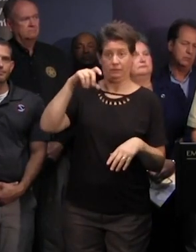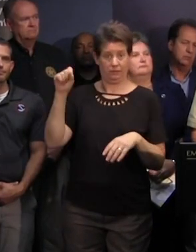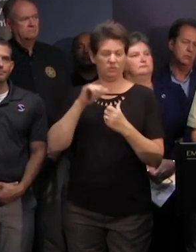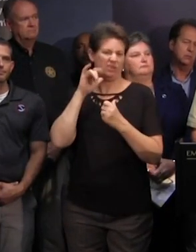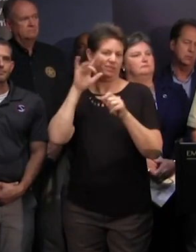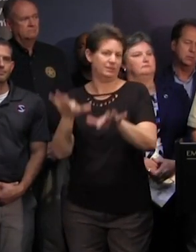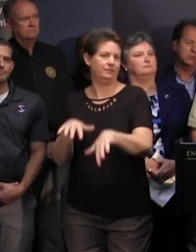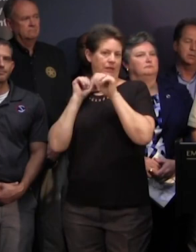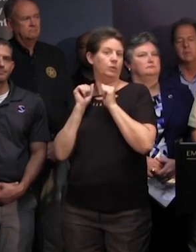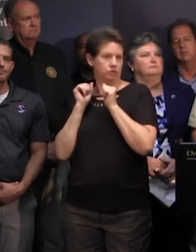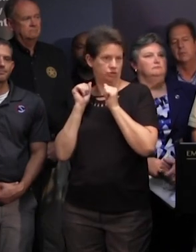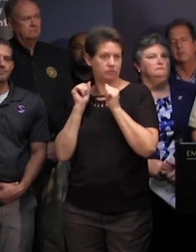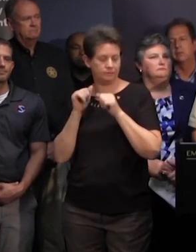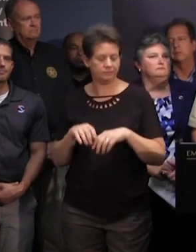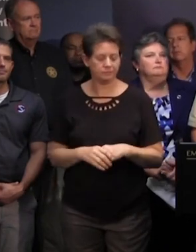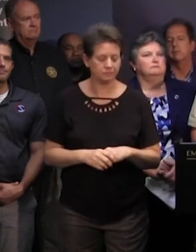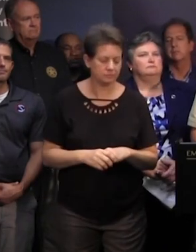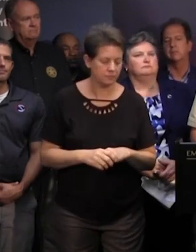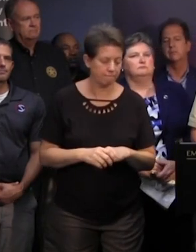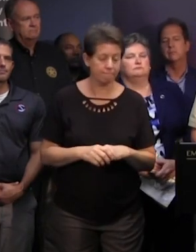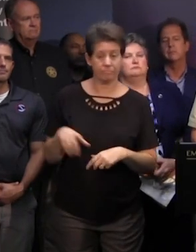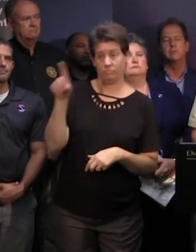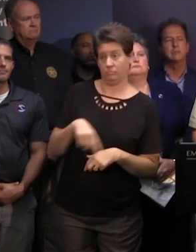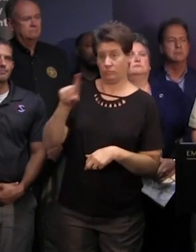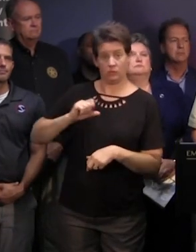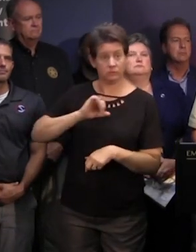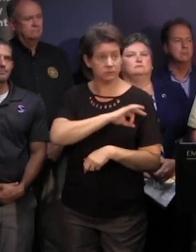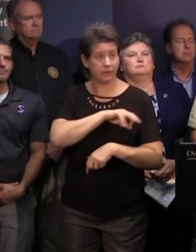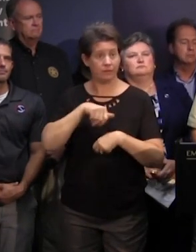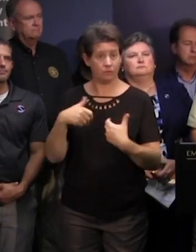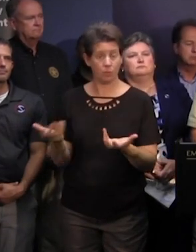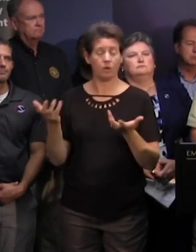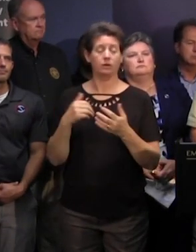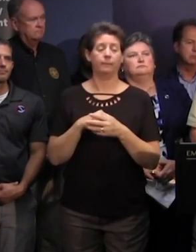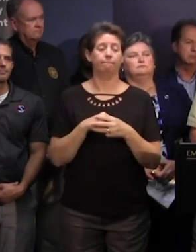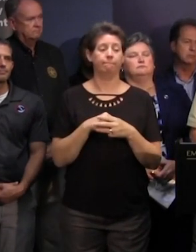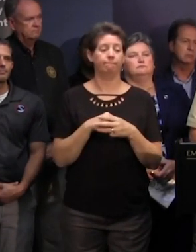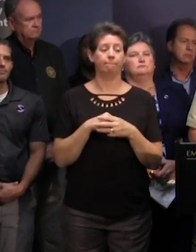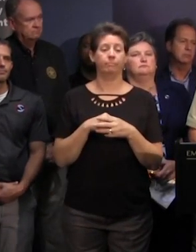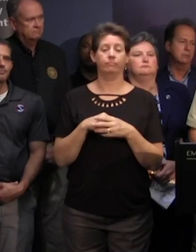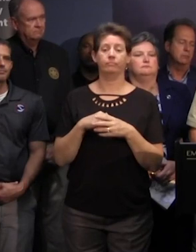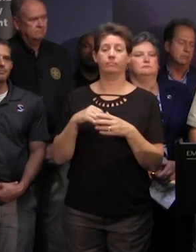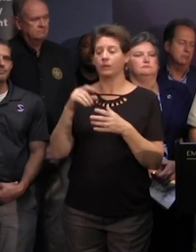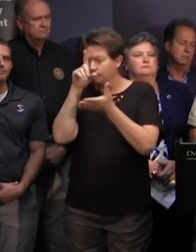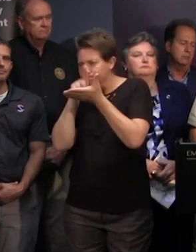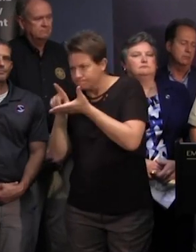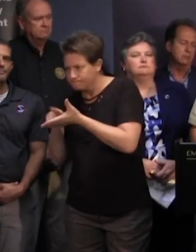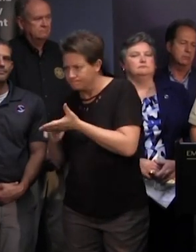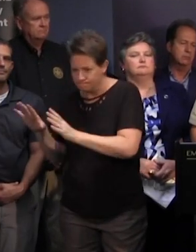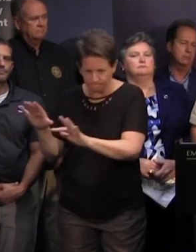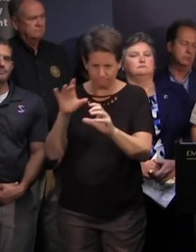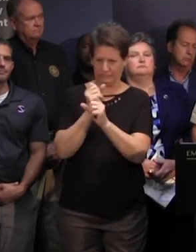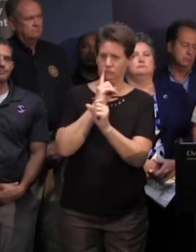evacuation once it's uh underway those personnel will also assist in a security mission of those areas evacuated